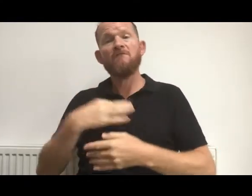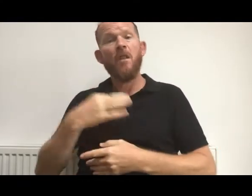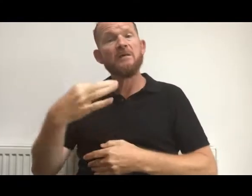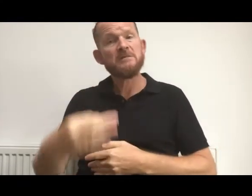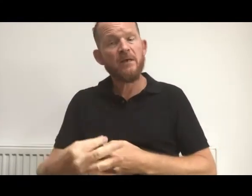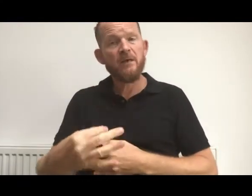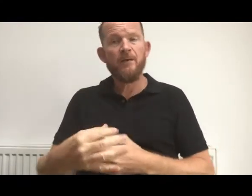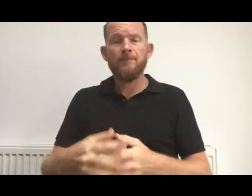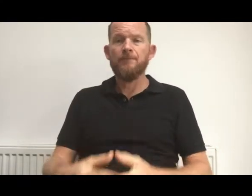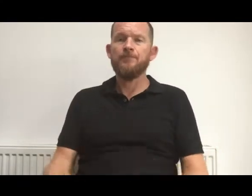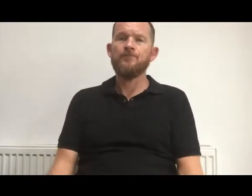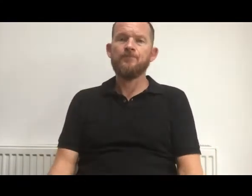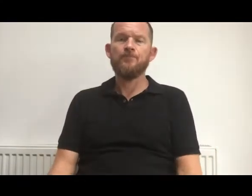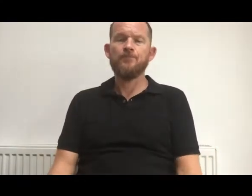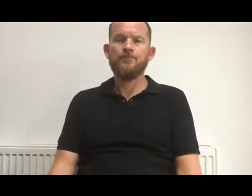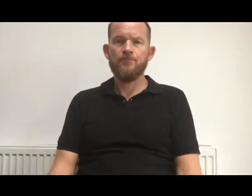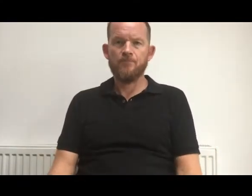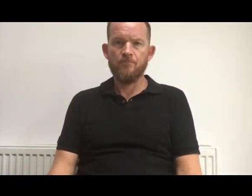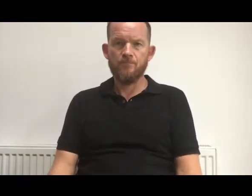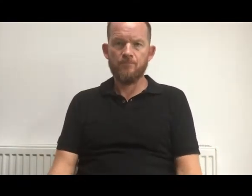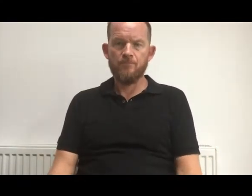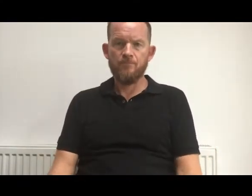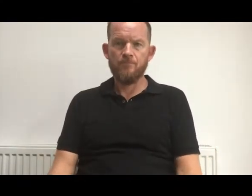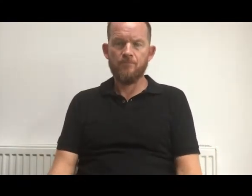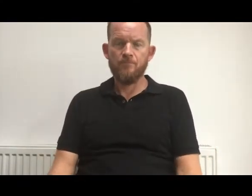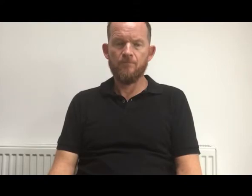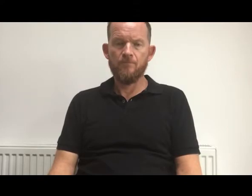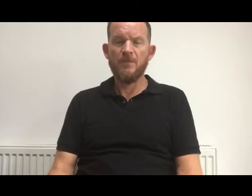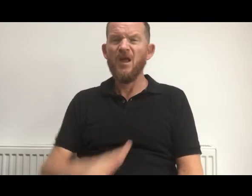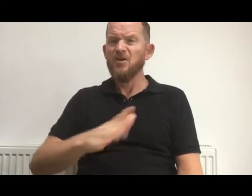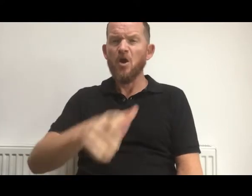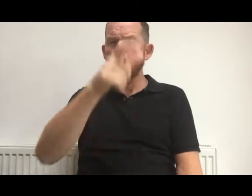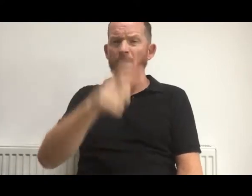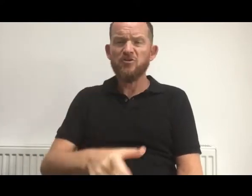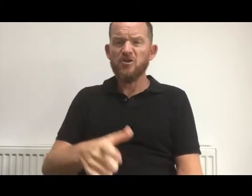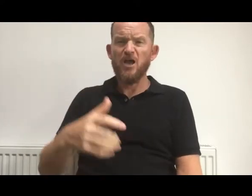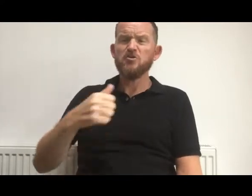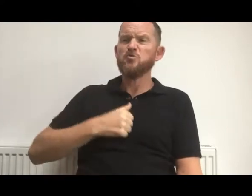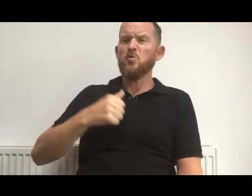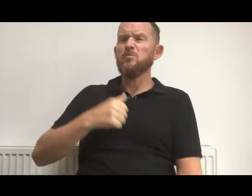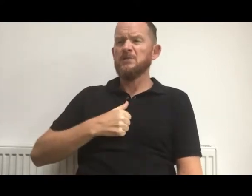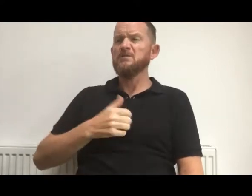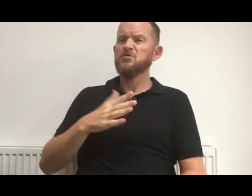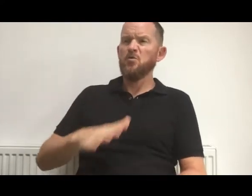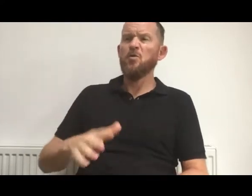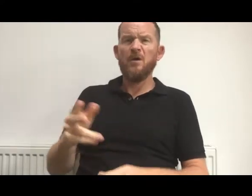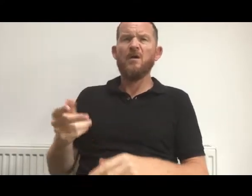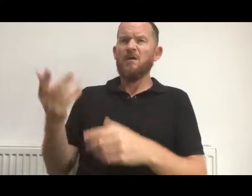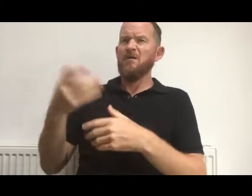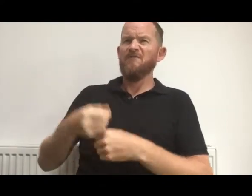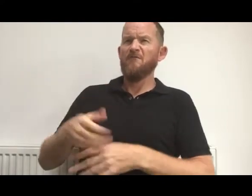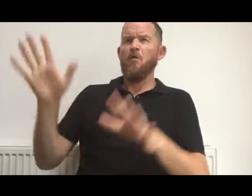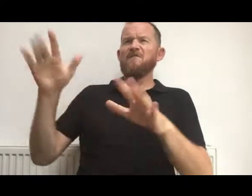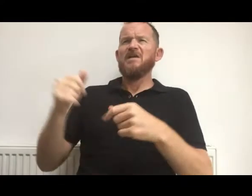No patient should be assumed to agree to forfeit treatment or resuscitation.